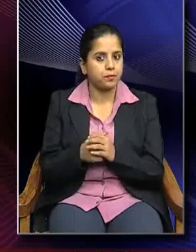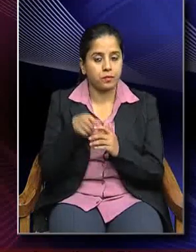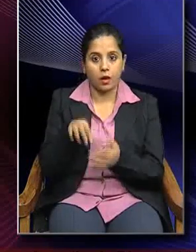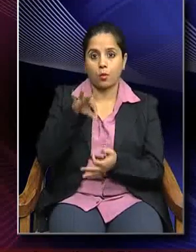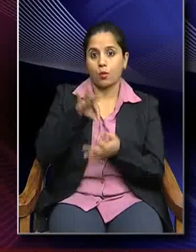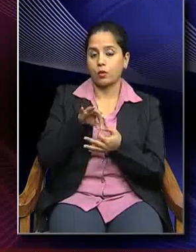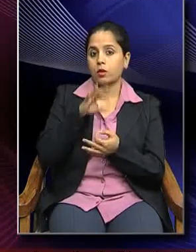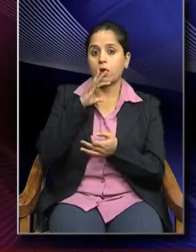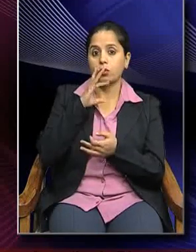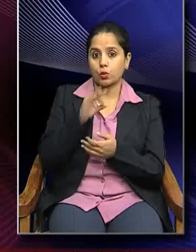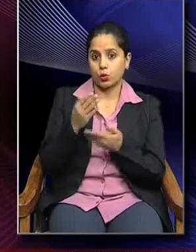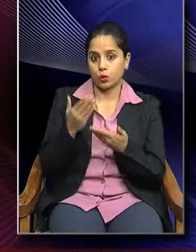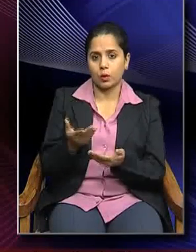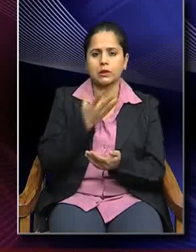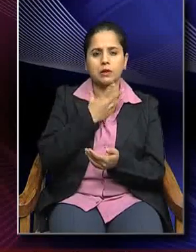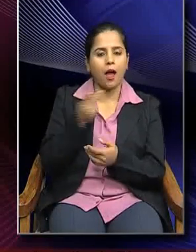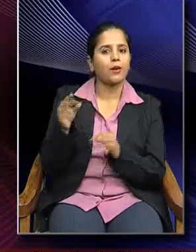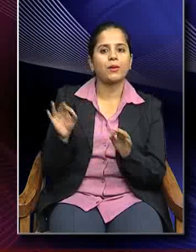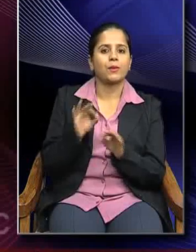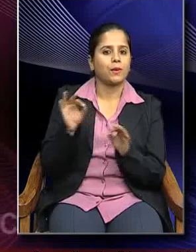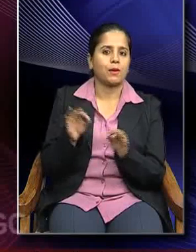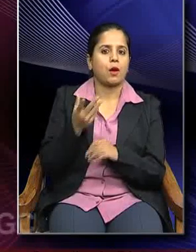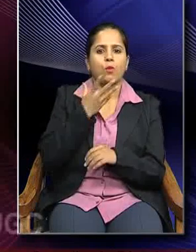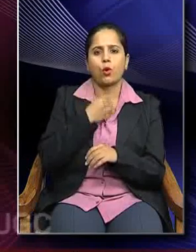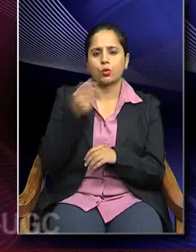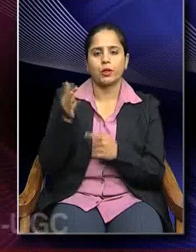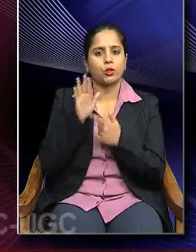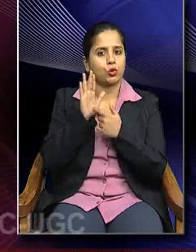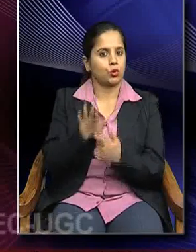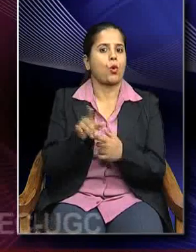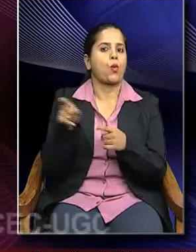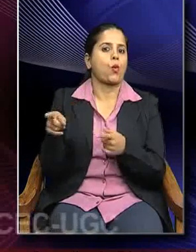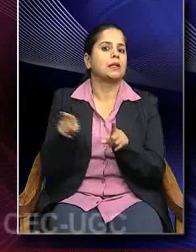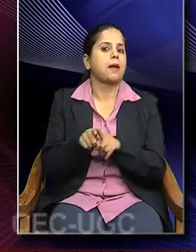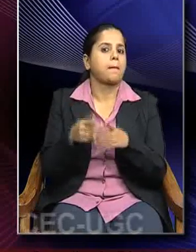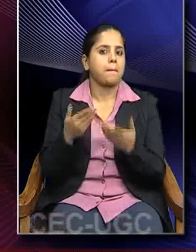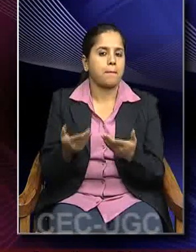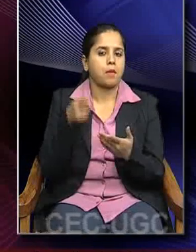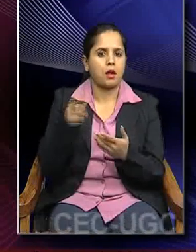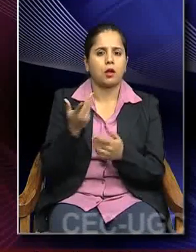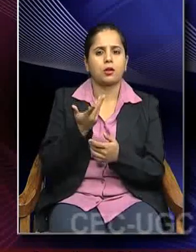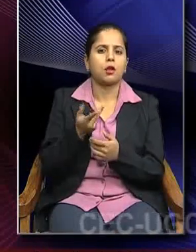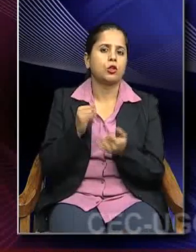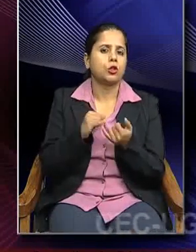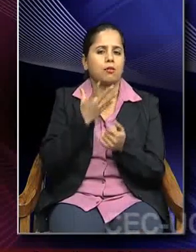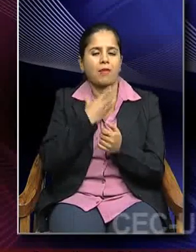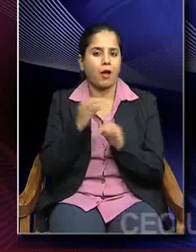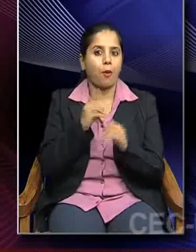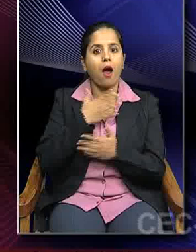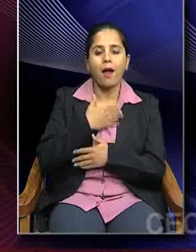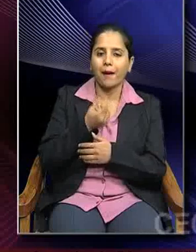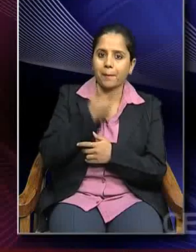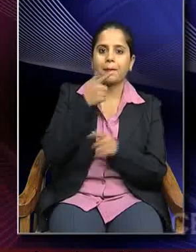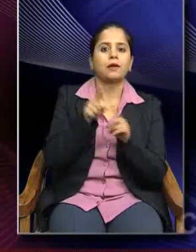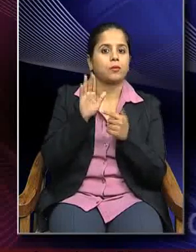is not sad or Buddha is not represented as in a very somber mood but in a joyful mood.